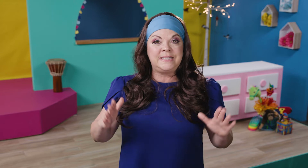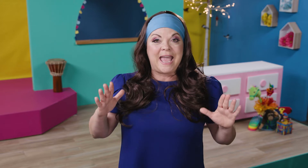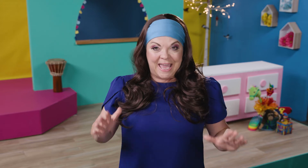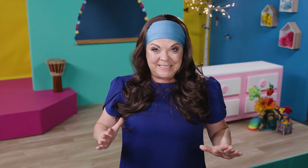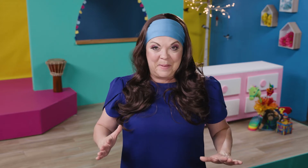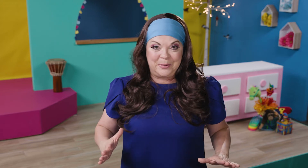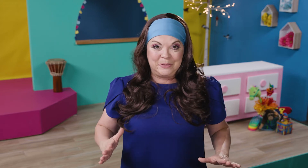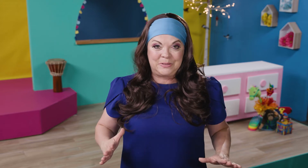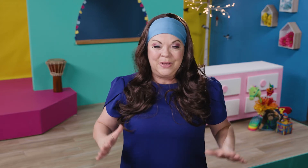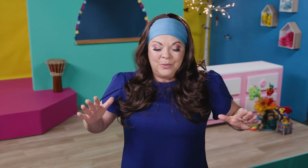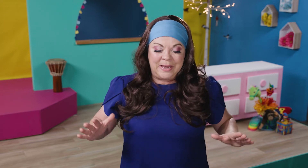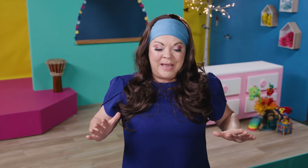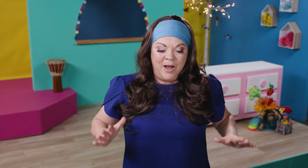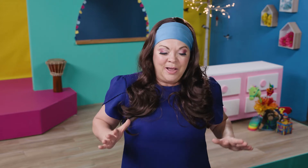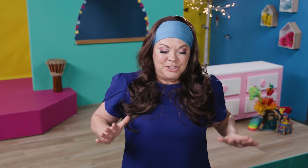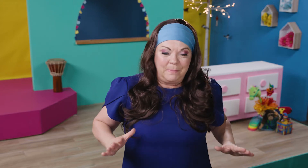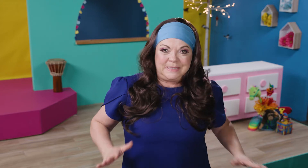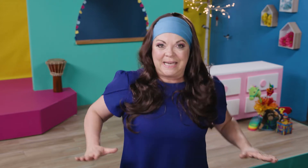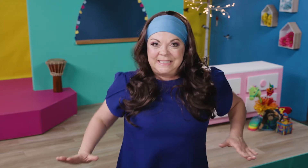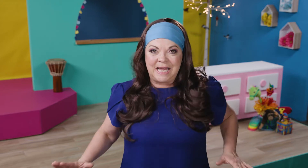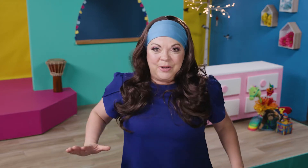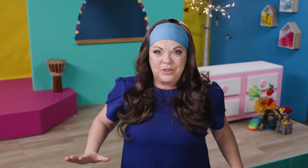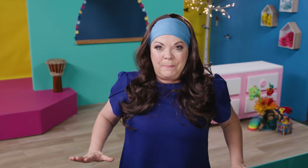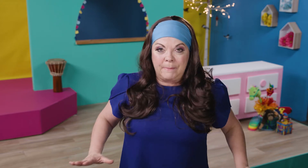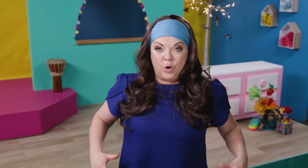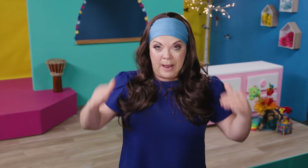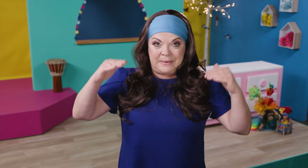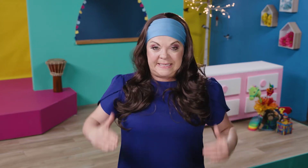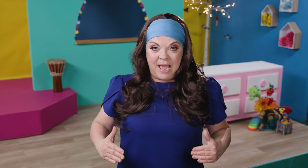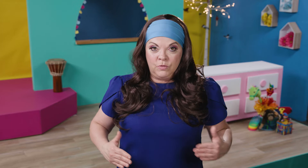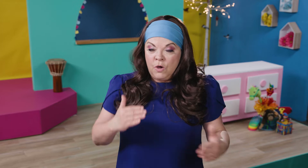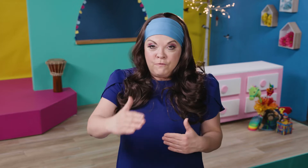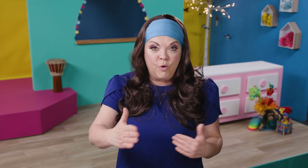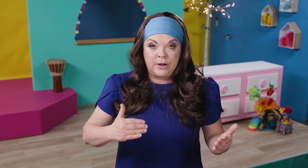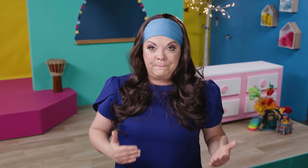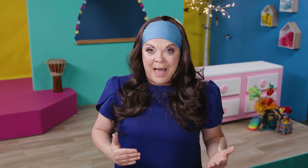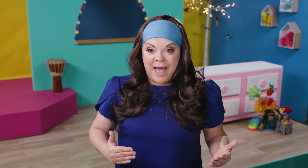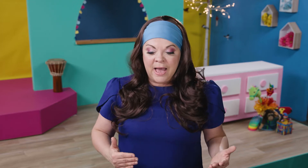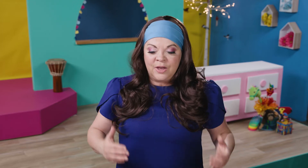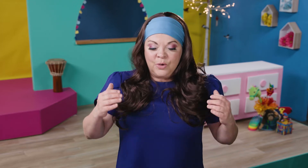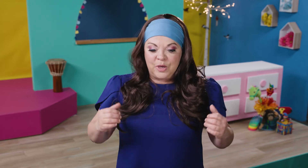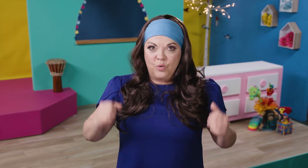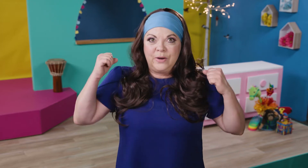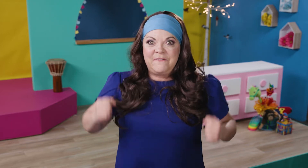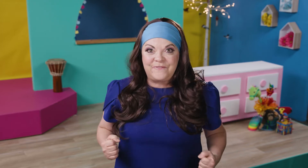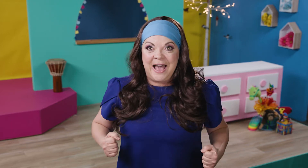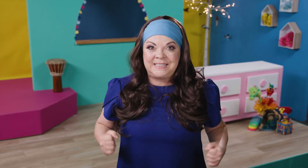and tempos. We jump side to side with our popcorn, up and down, forward and back. We go really fast